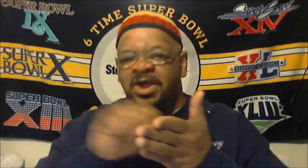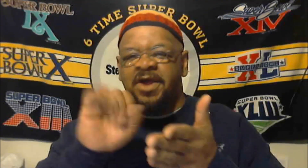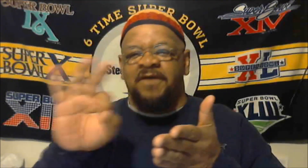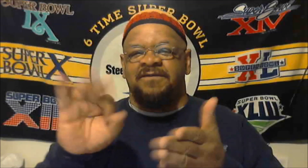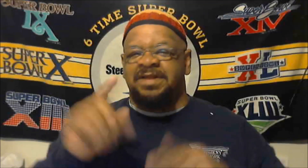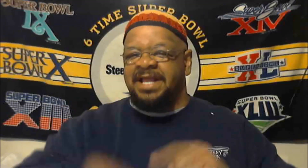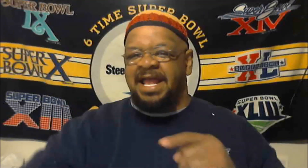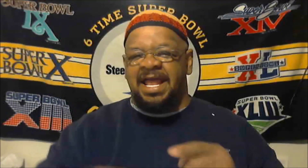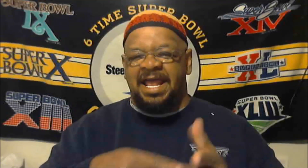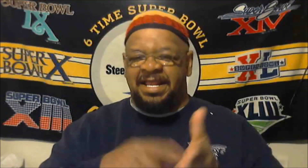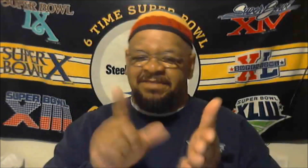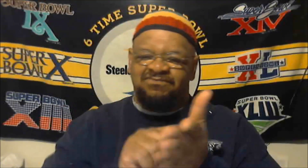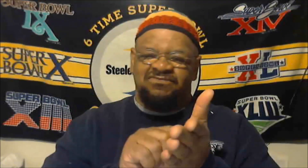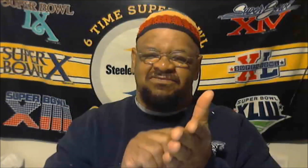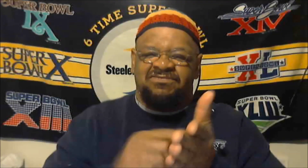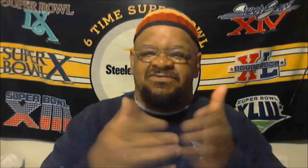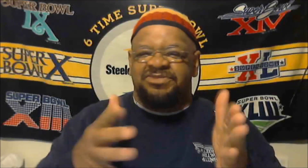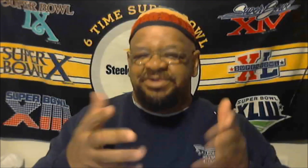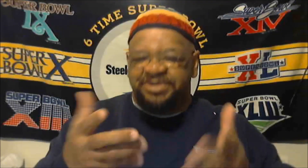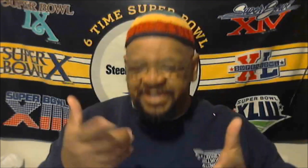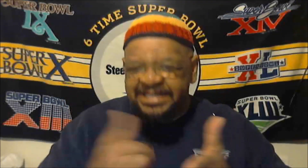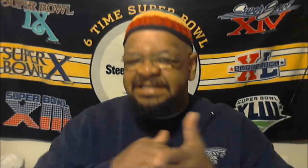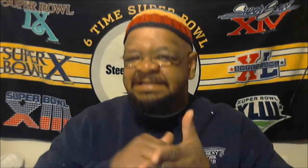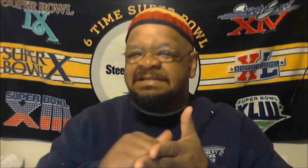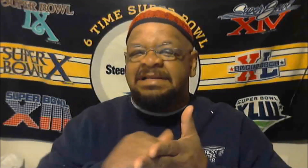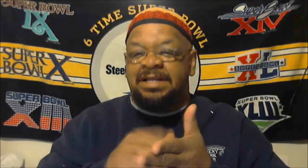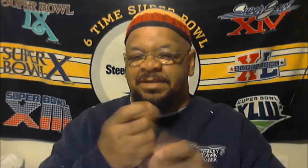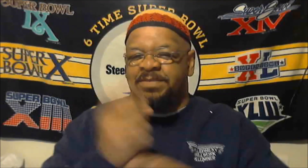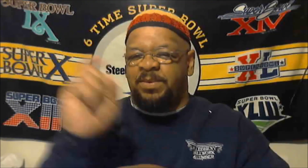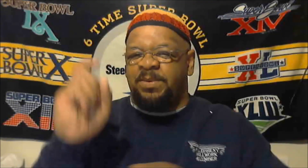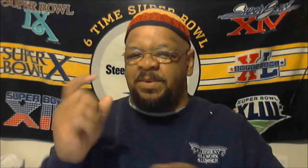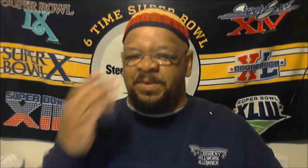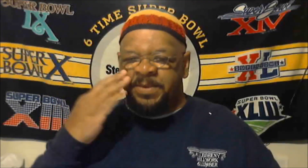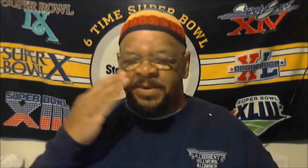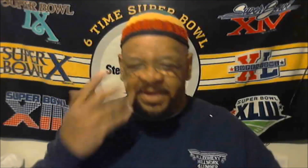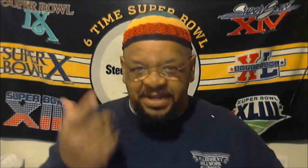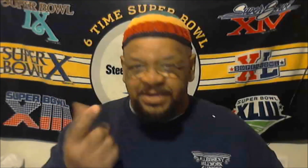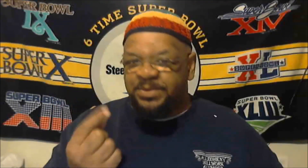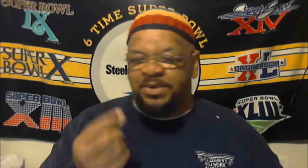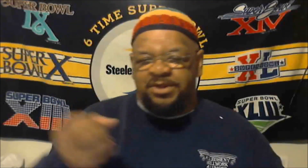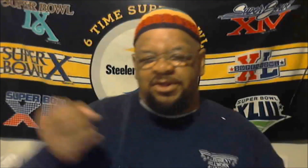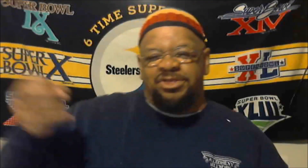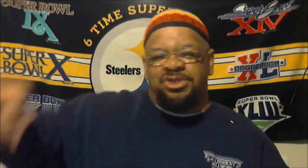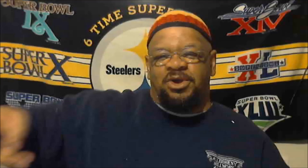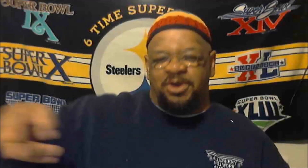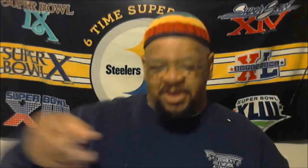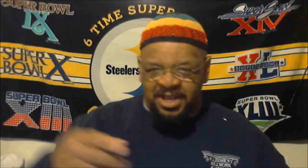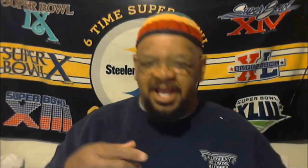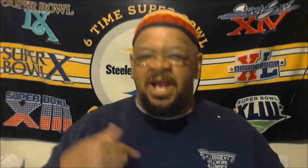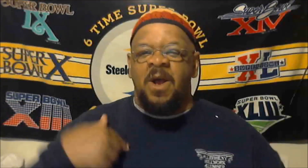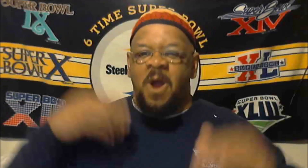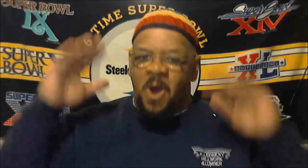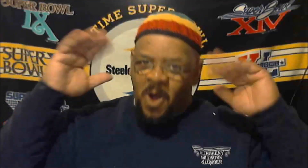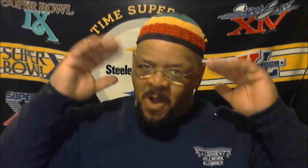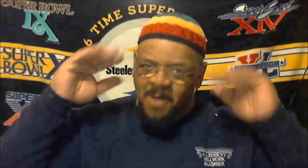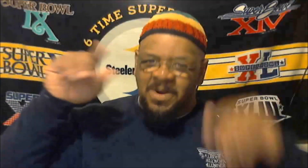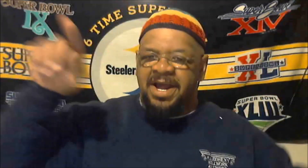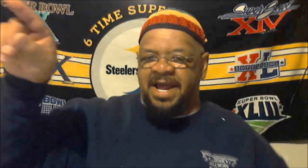A little dollop. A little stretch green right on top. Then I take the remaining chives.